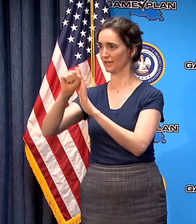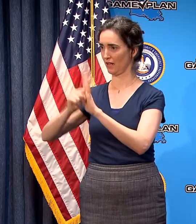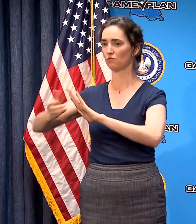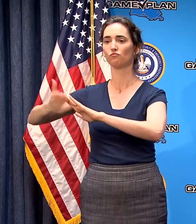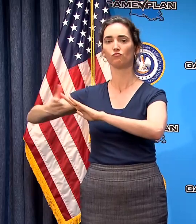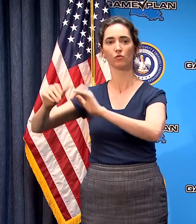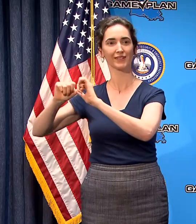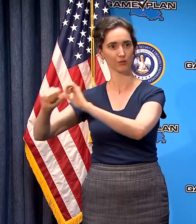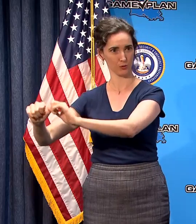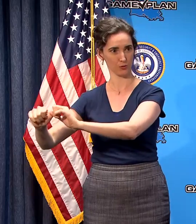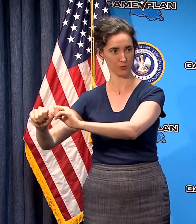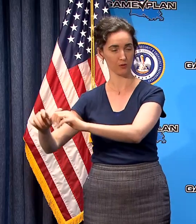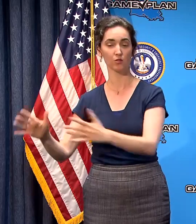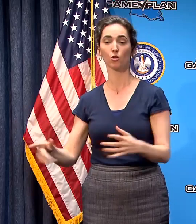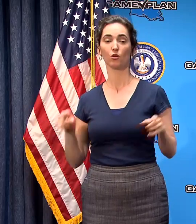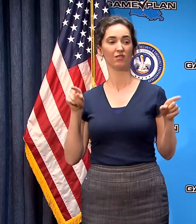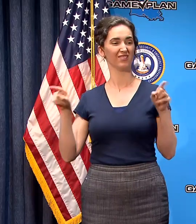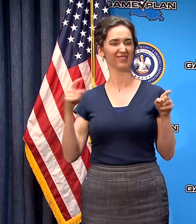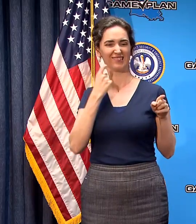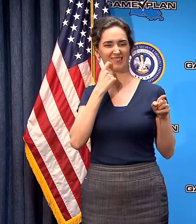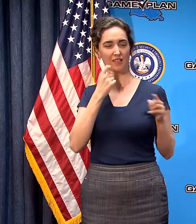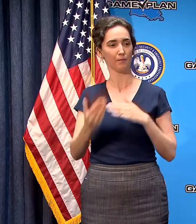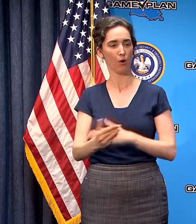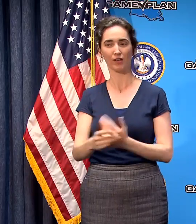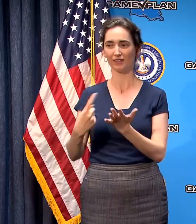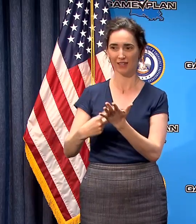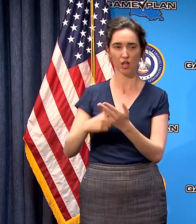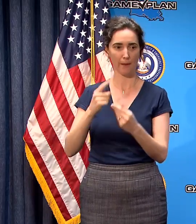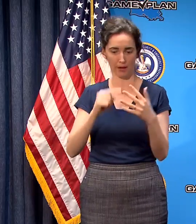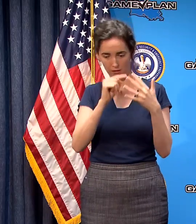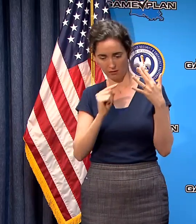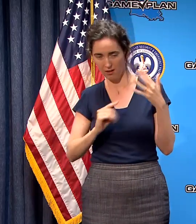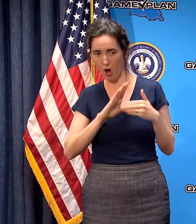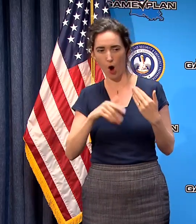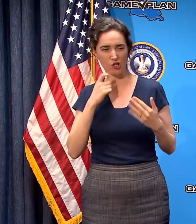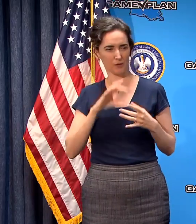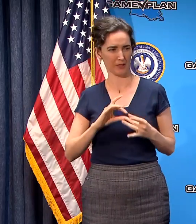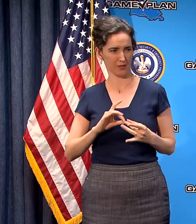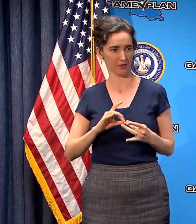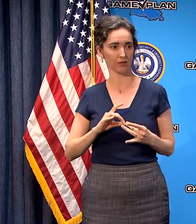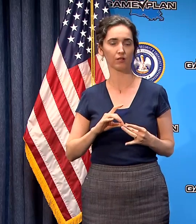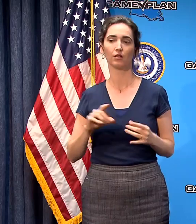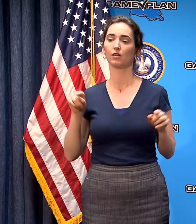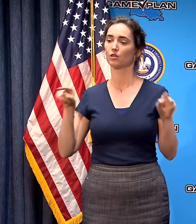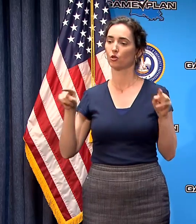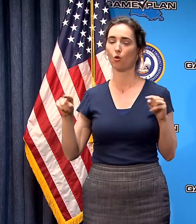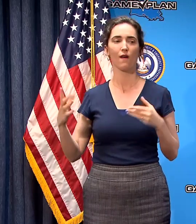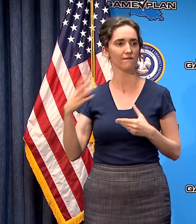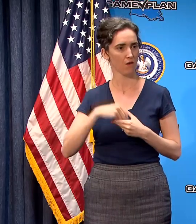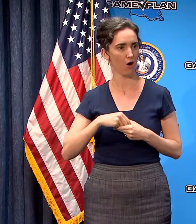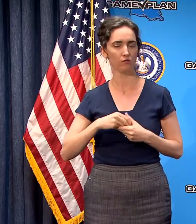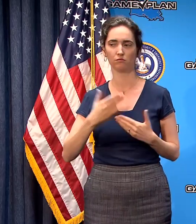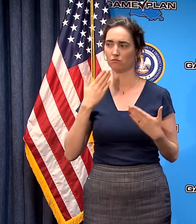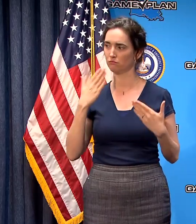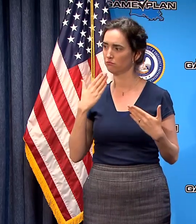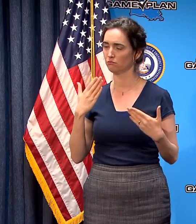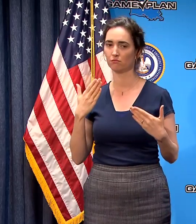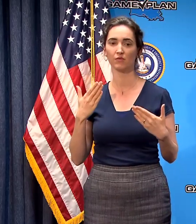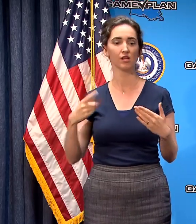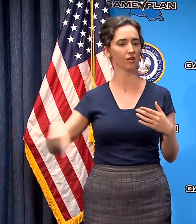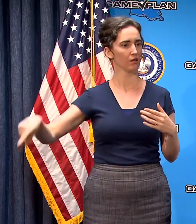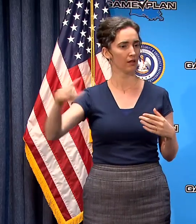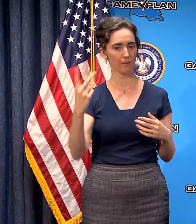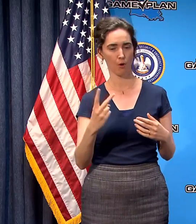so I had a conversation with them about all of these things this morning I appreciate the degree to which they were engaged and they were